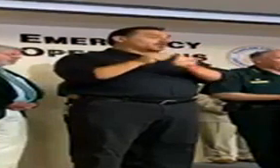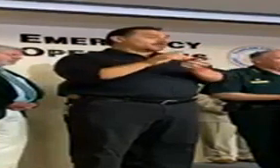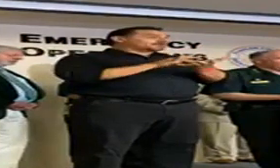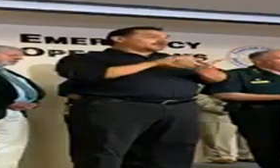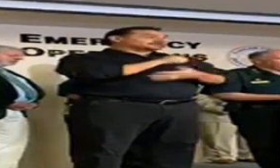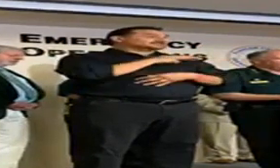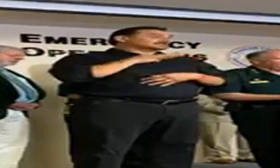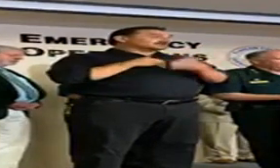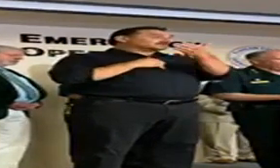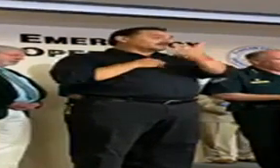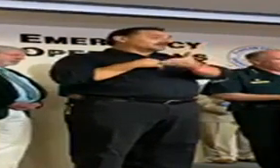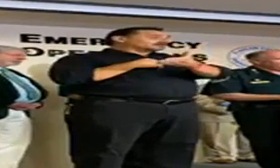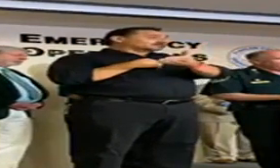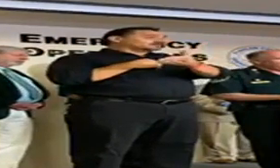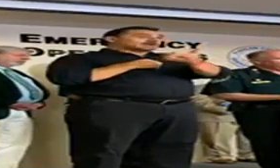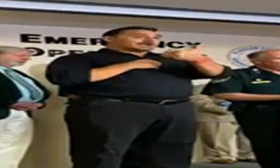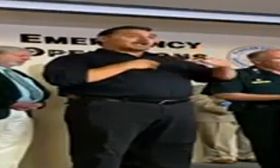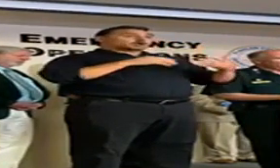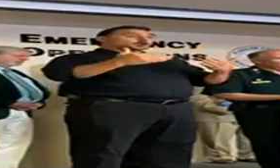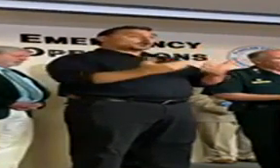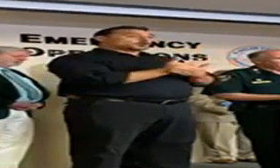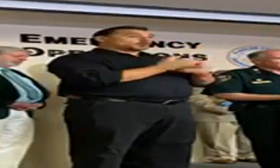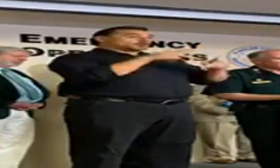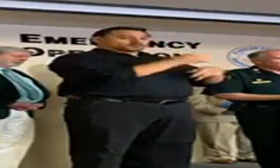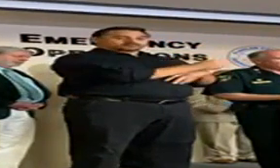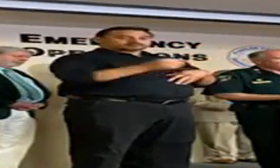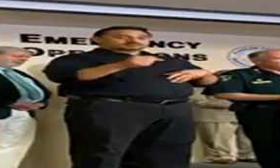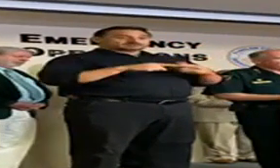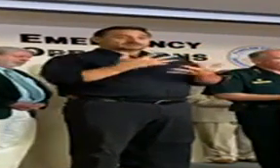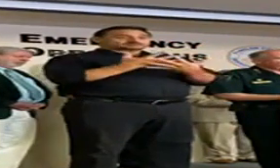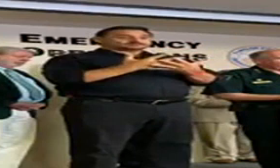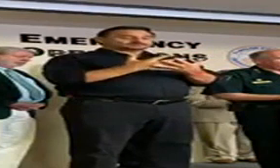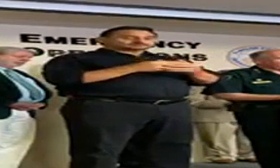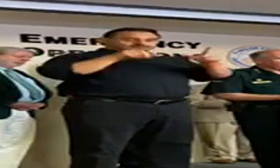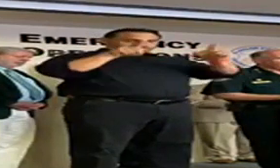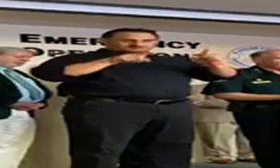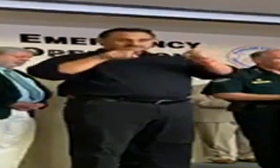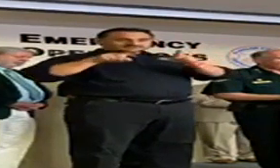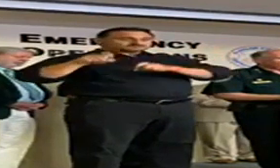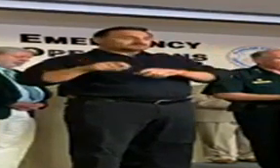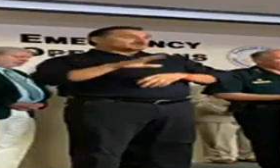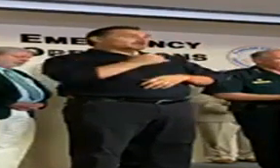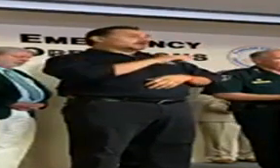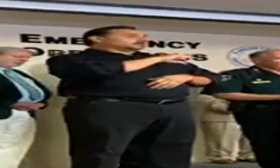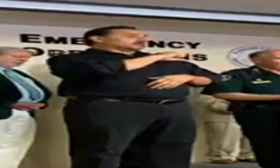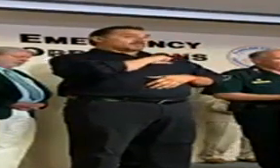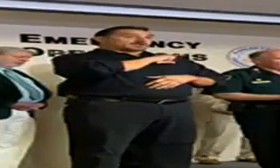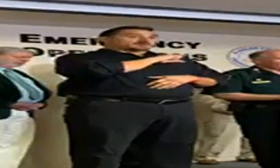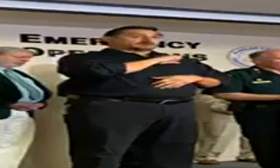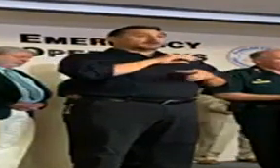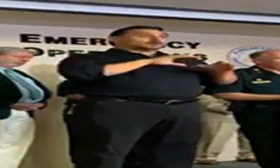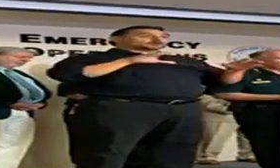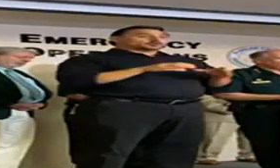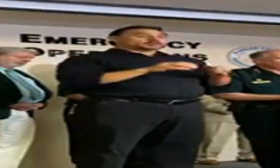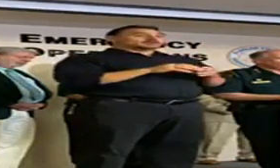and any new inmate will be screened by the field by the arresting officer and do a